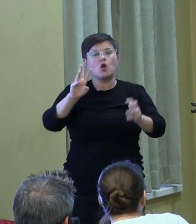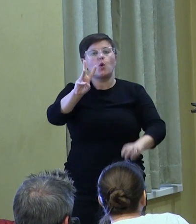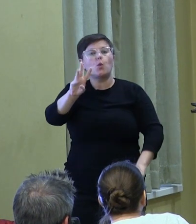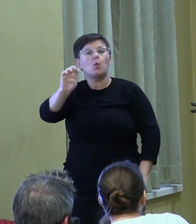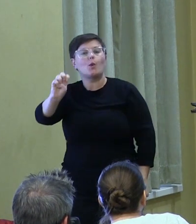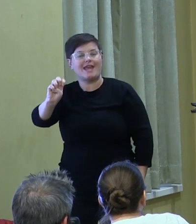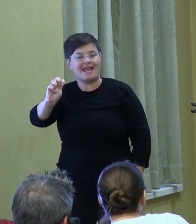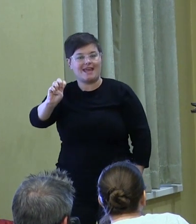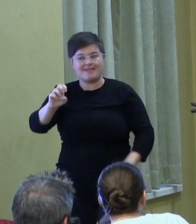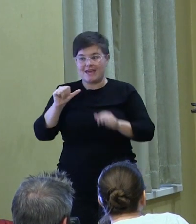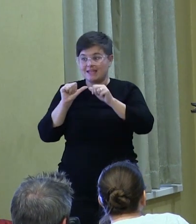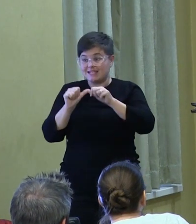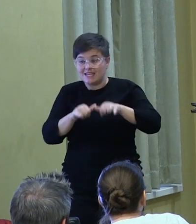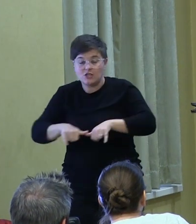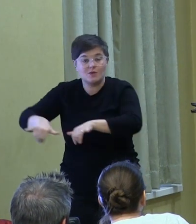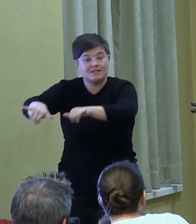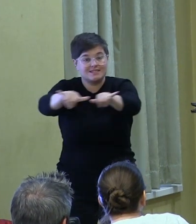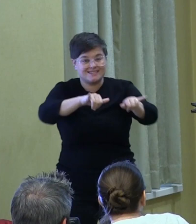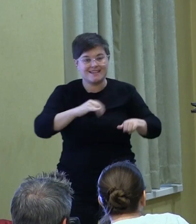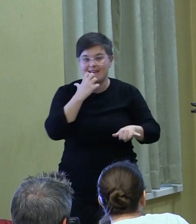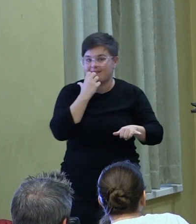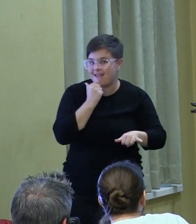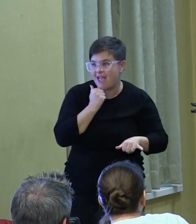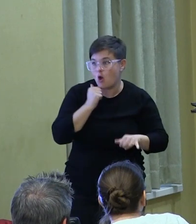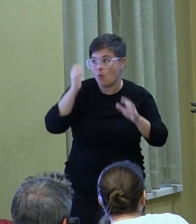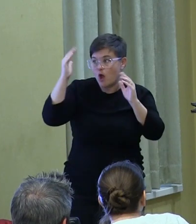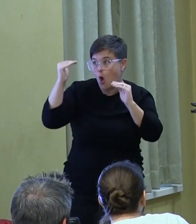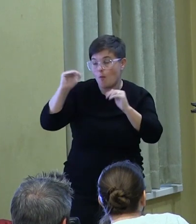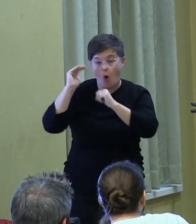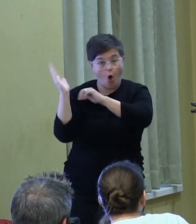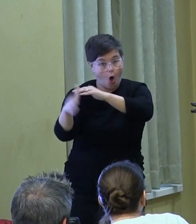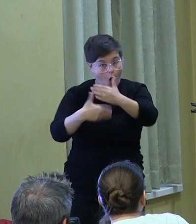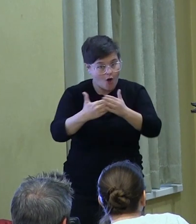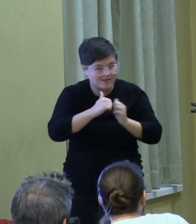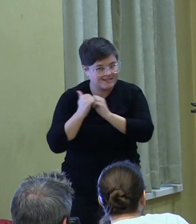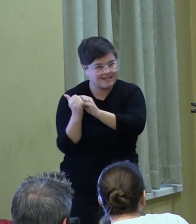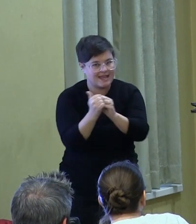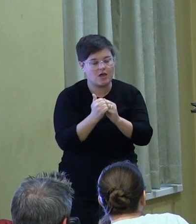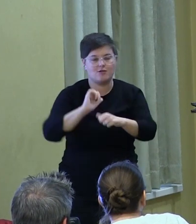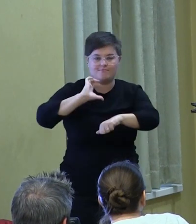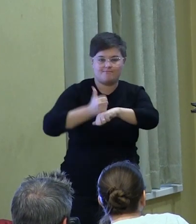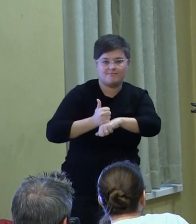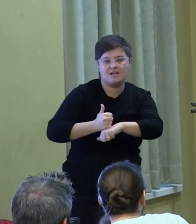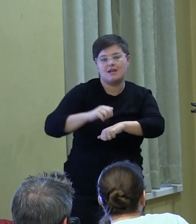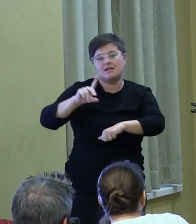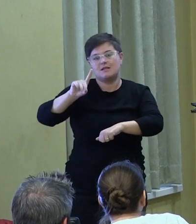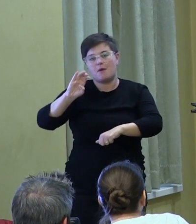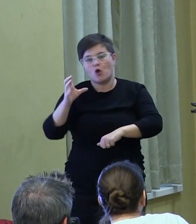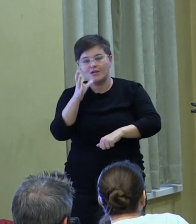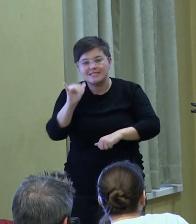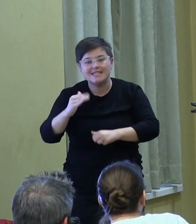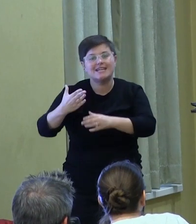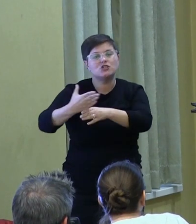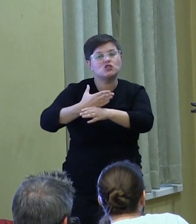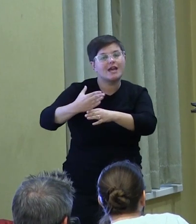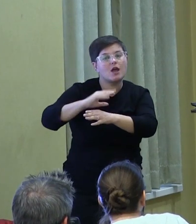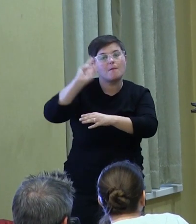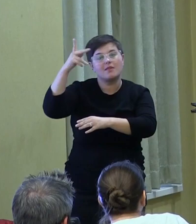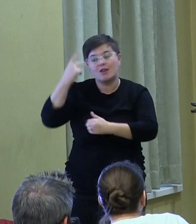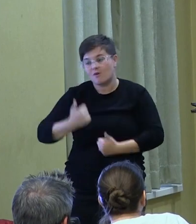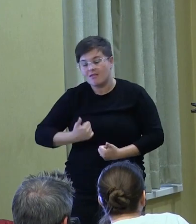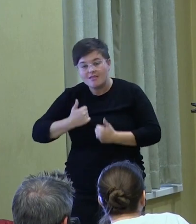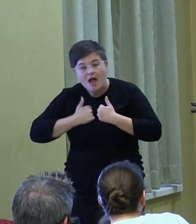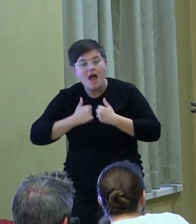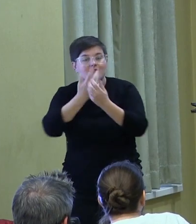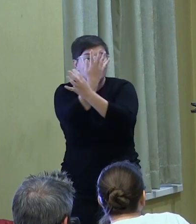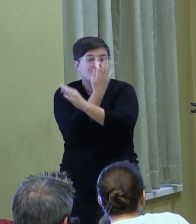mutual care through hoping together that can help reaffirm the value of democracy, of shared political life, of freedom, all